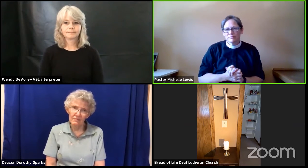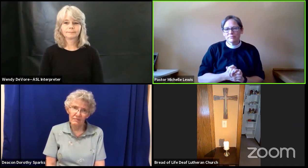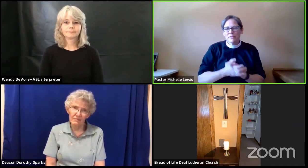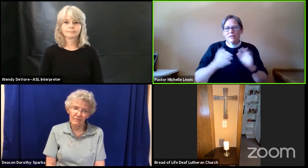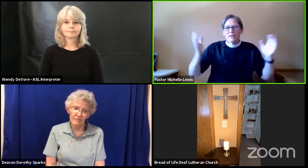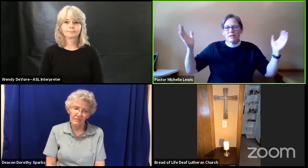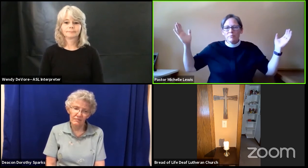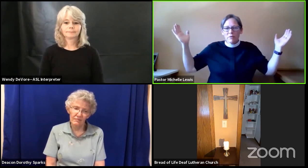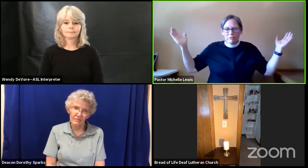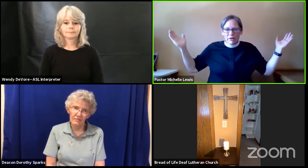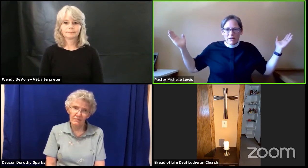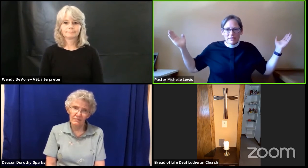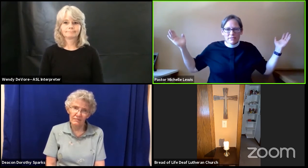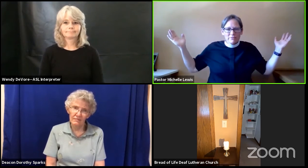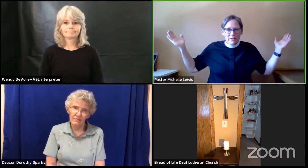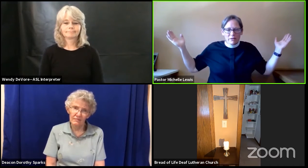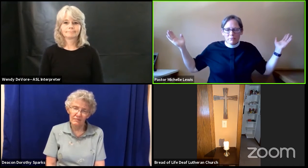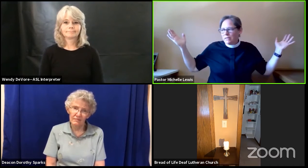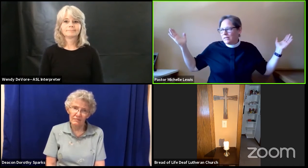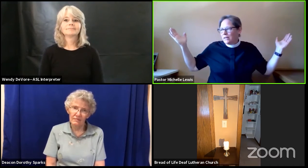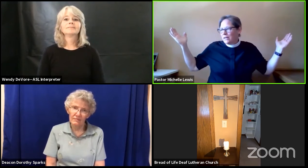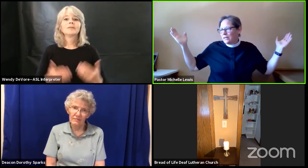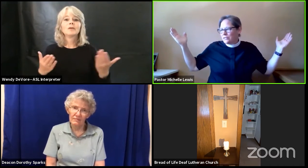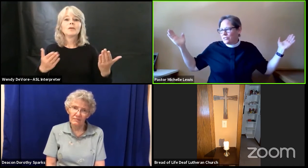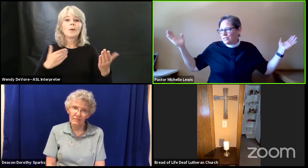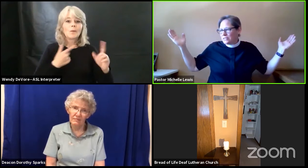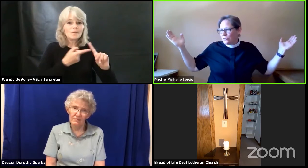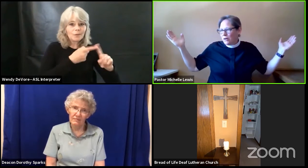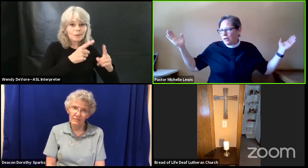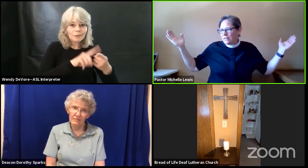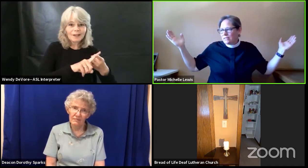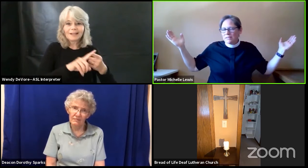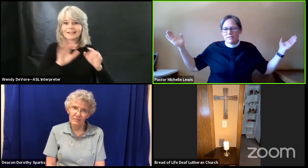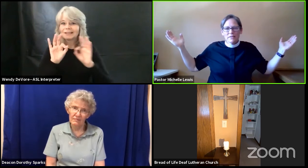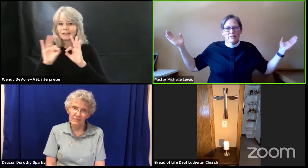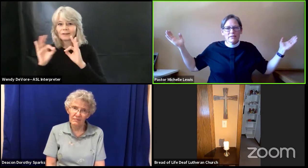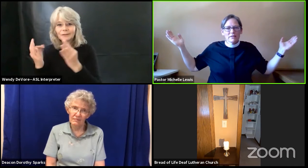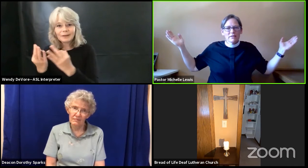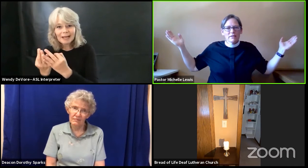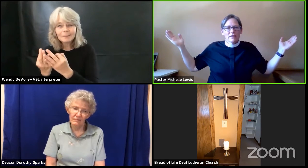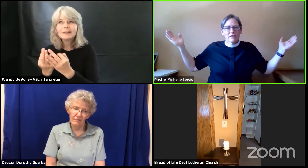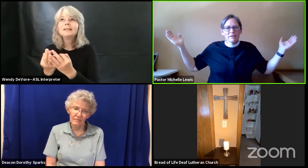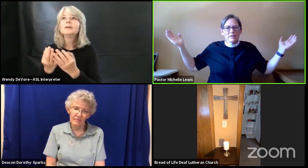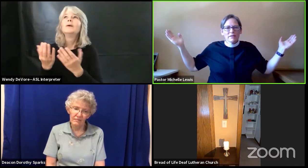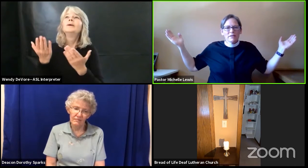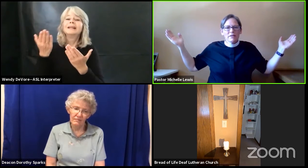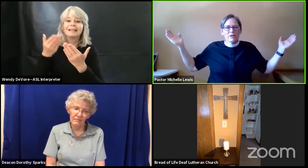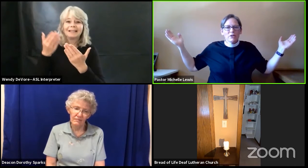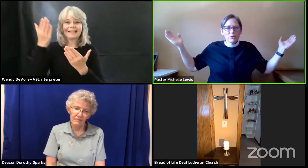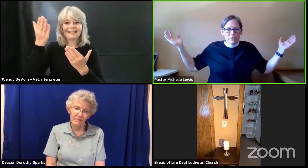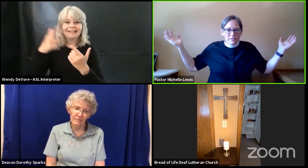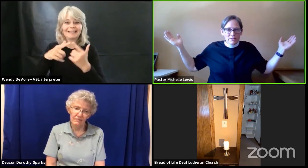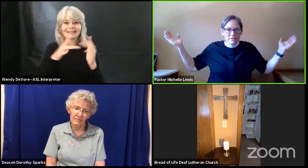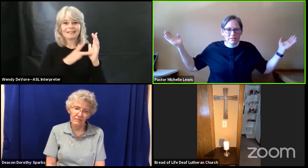to my friends and family in Jesus Christ your sins